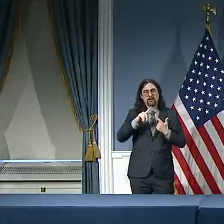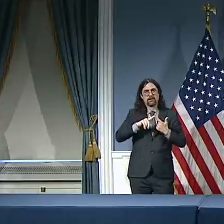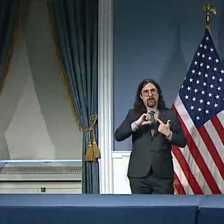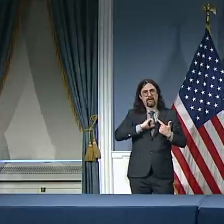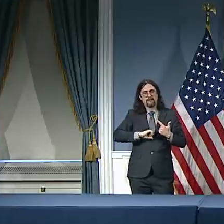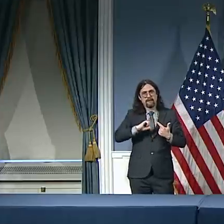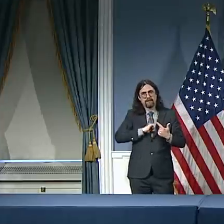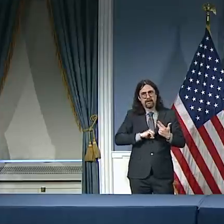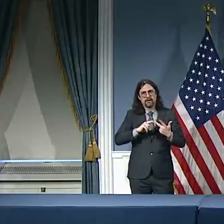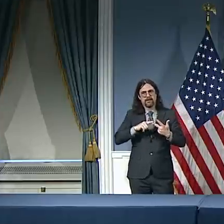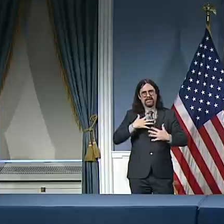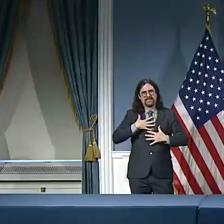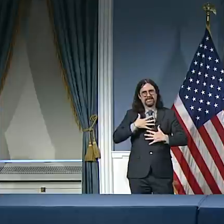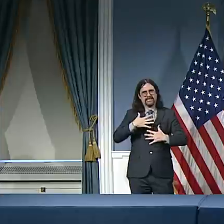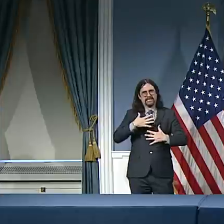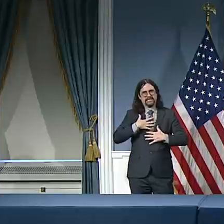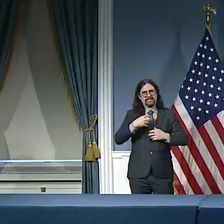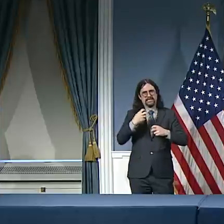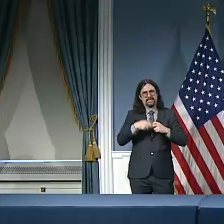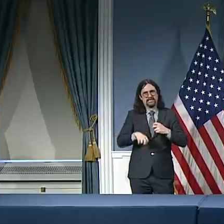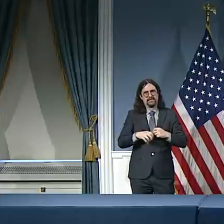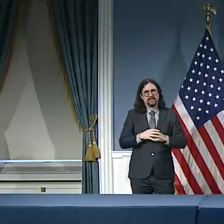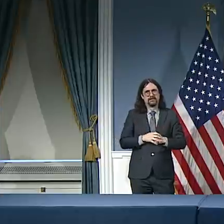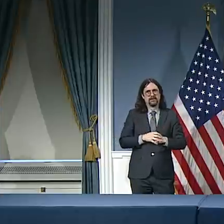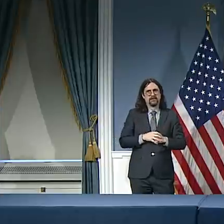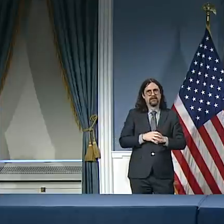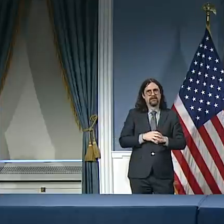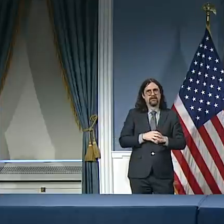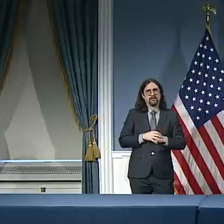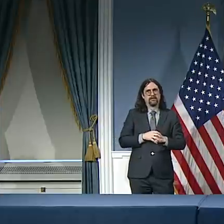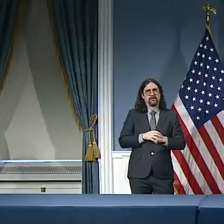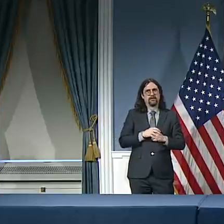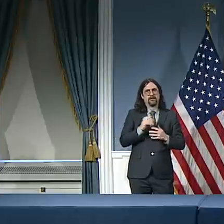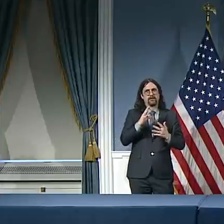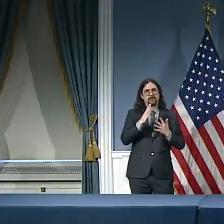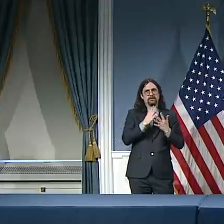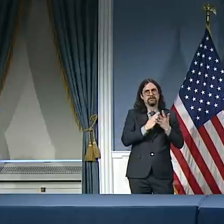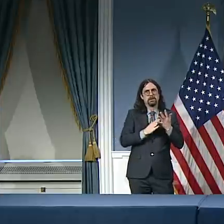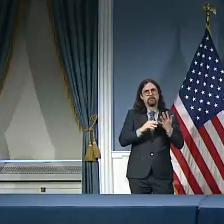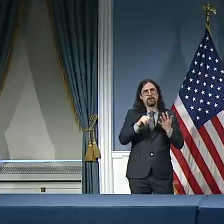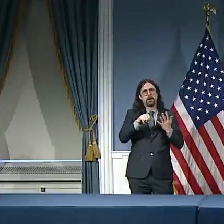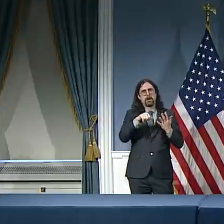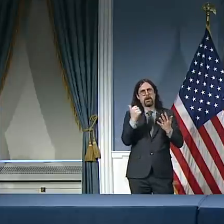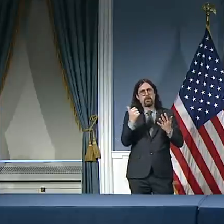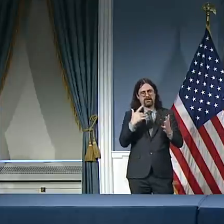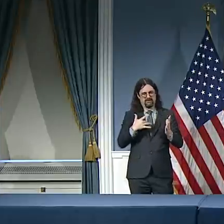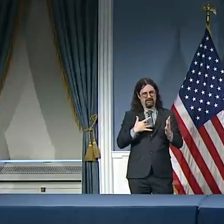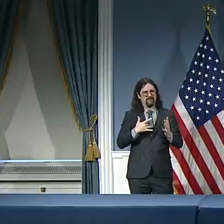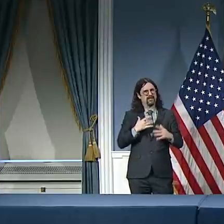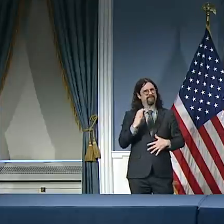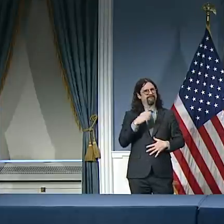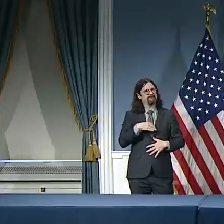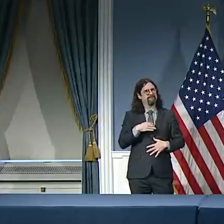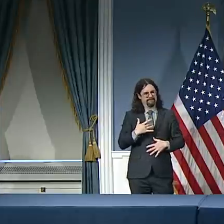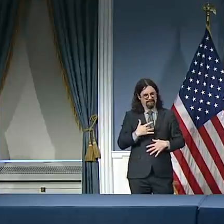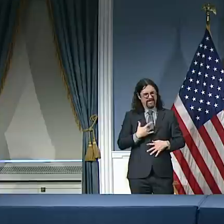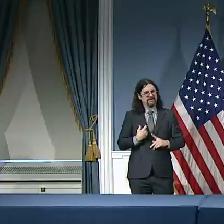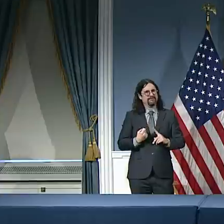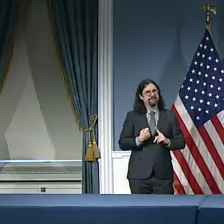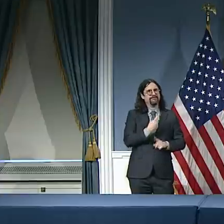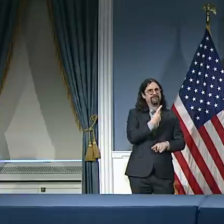symptoms that might make them feel out of the ordinary. And the most important thing to do